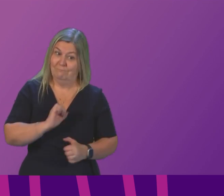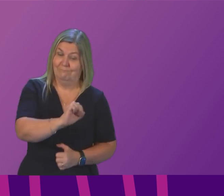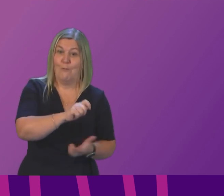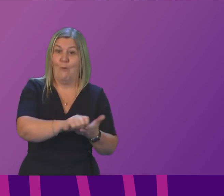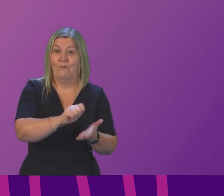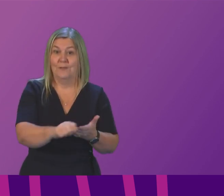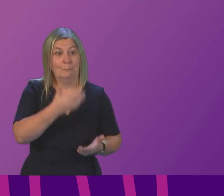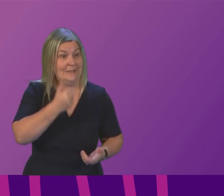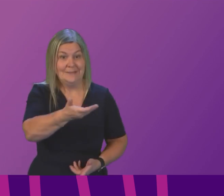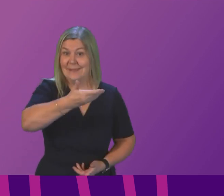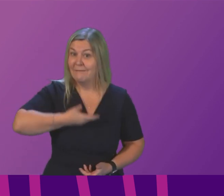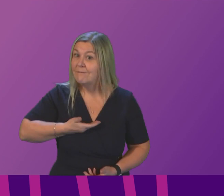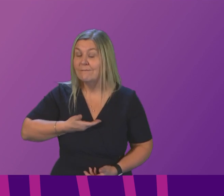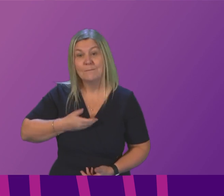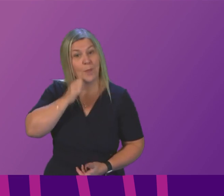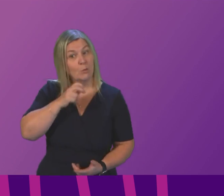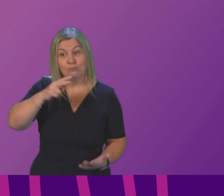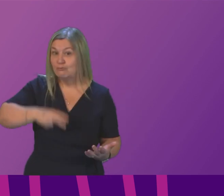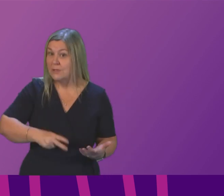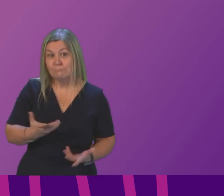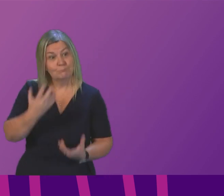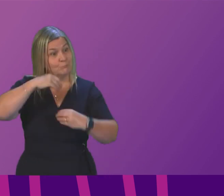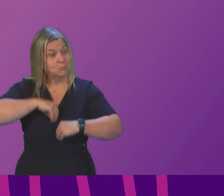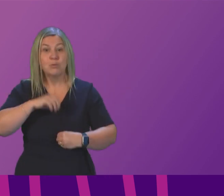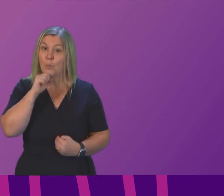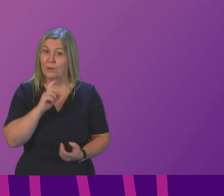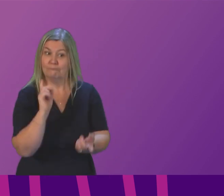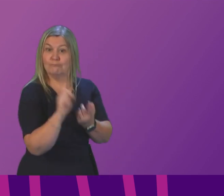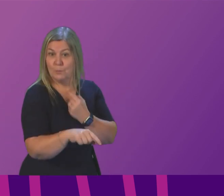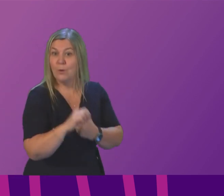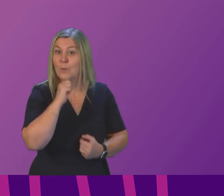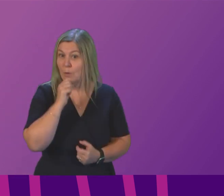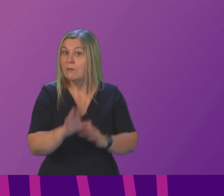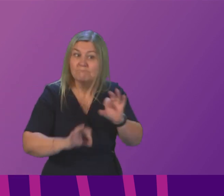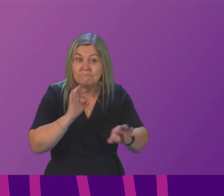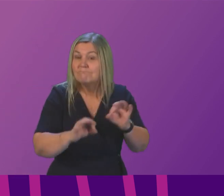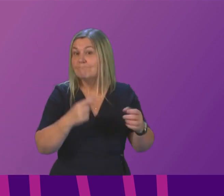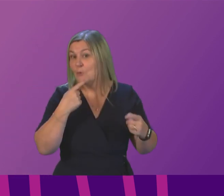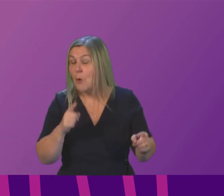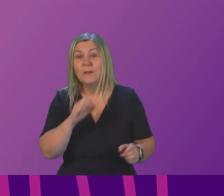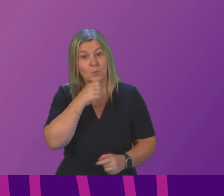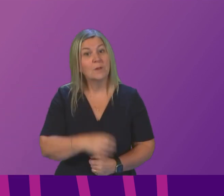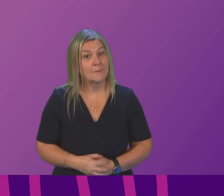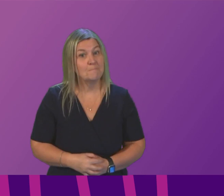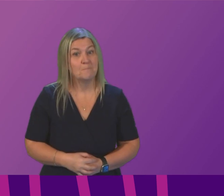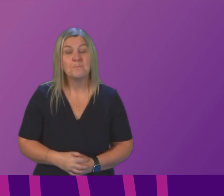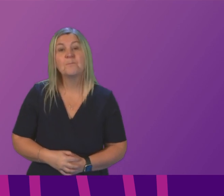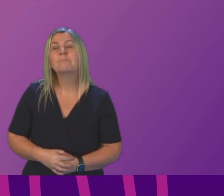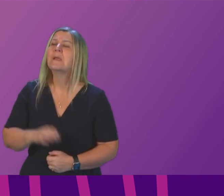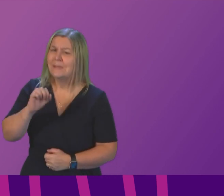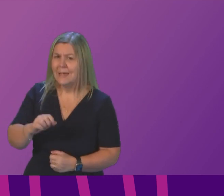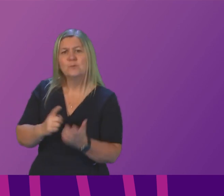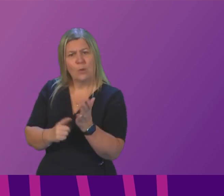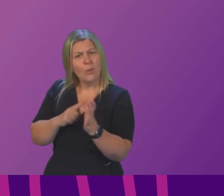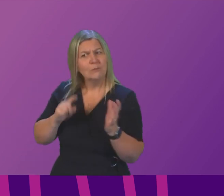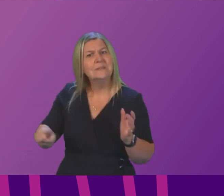will give a commitment today to read it in full and then come back to him with any comments that I feel are appropriate local government does have a big part